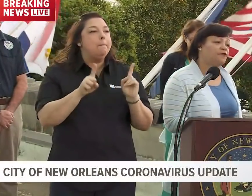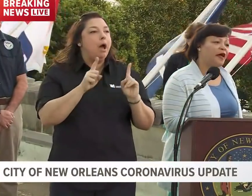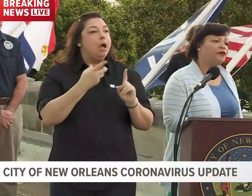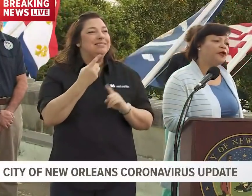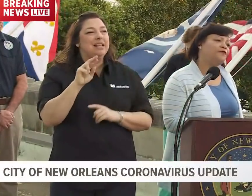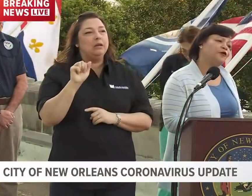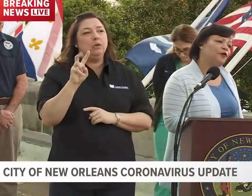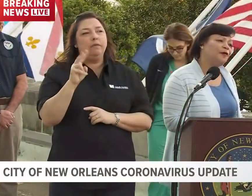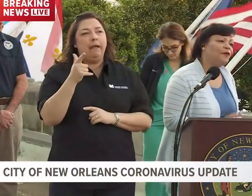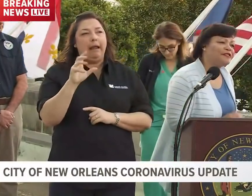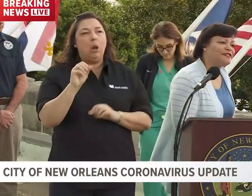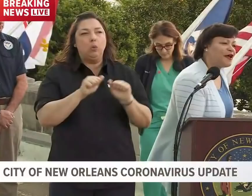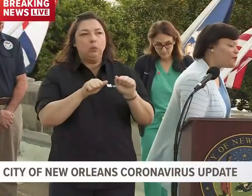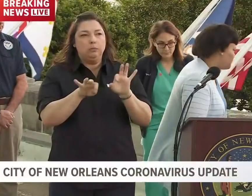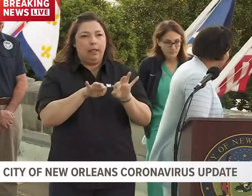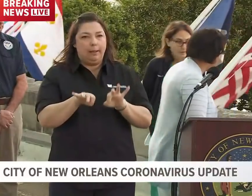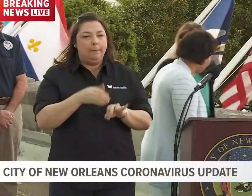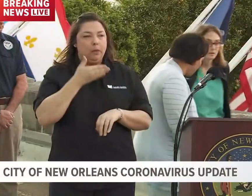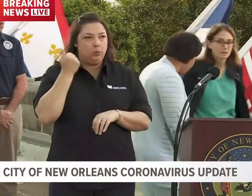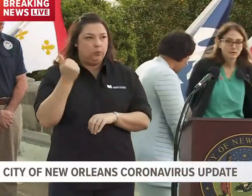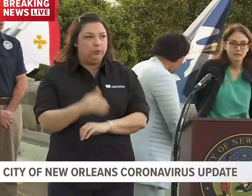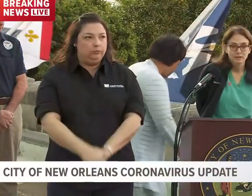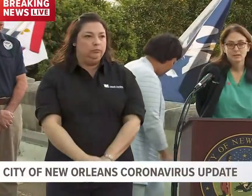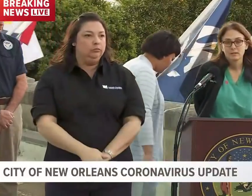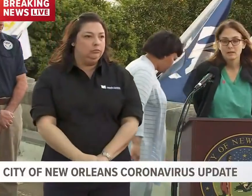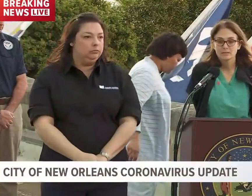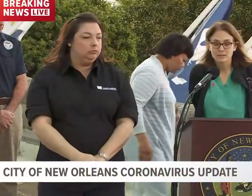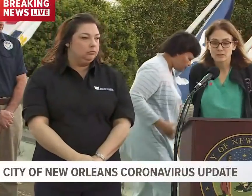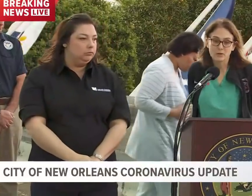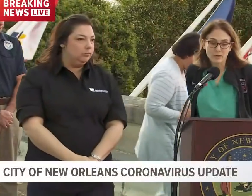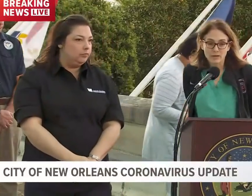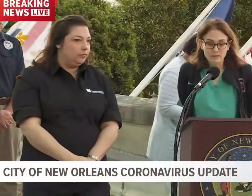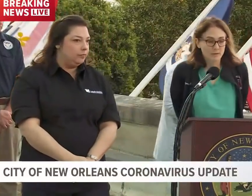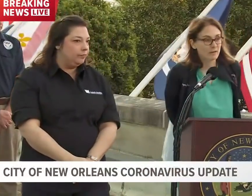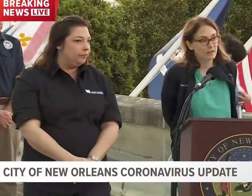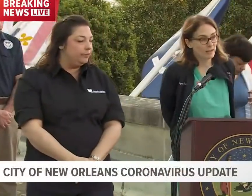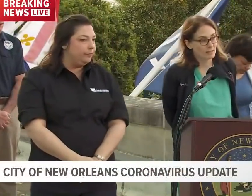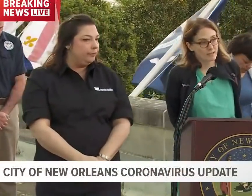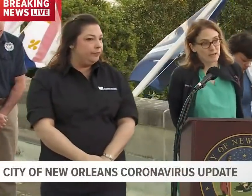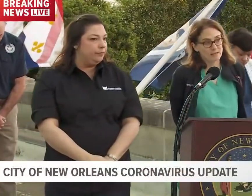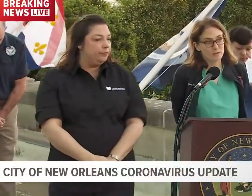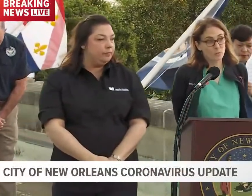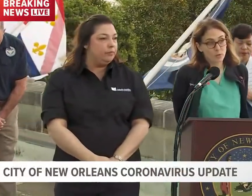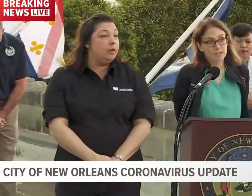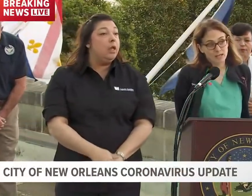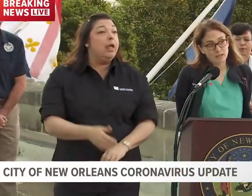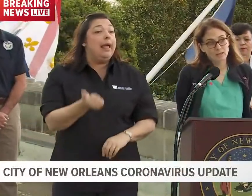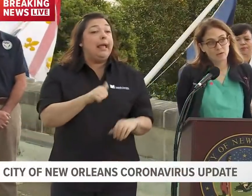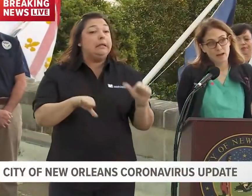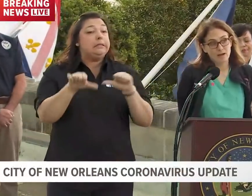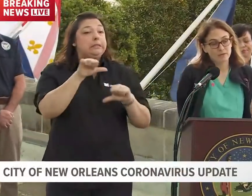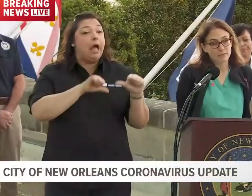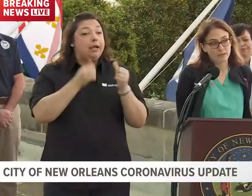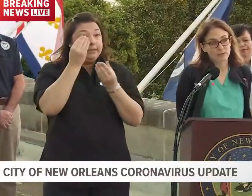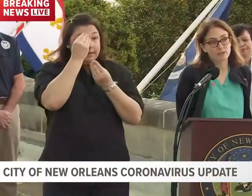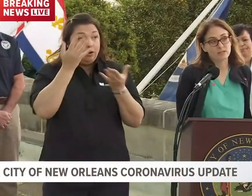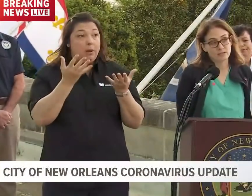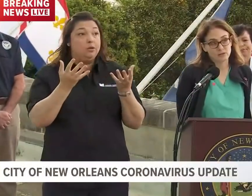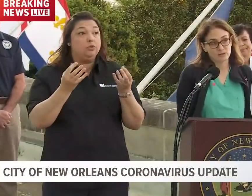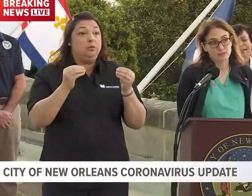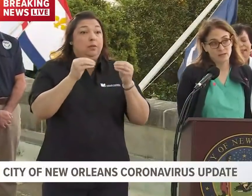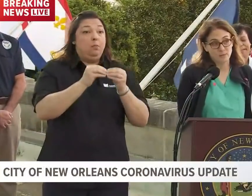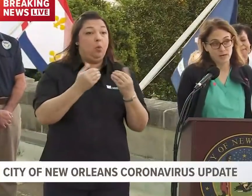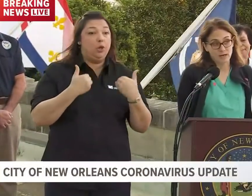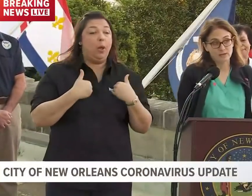let Dr. Vegno give you a little bit more detail. Yes, you know, as with anything in science, the more data you have, the better your